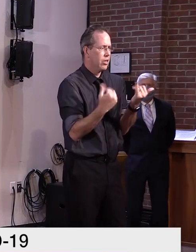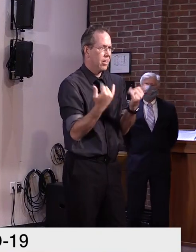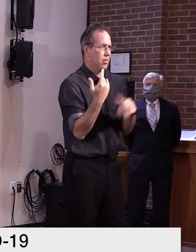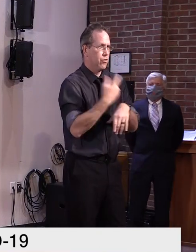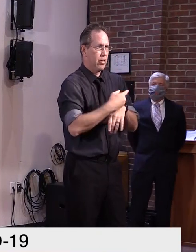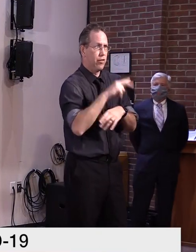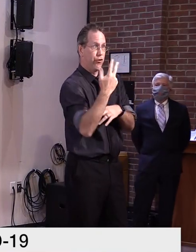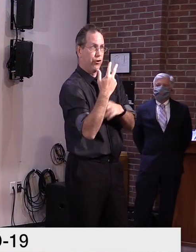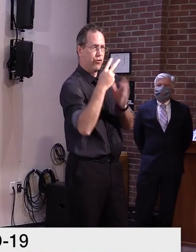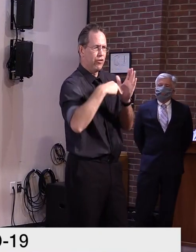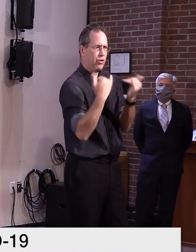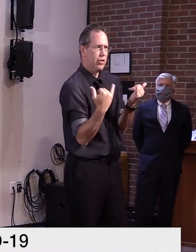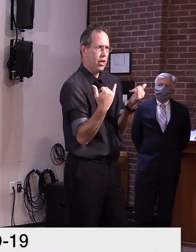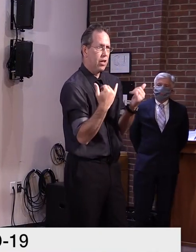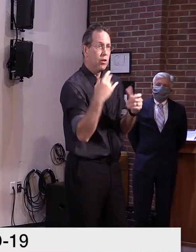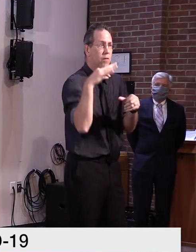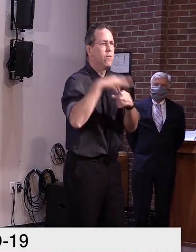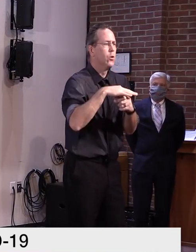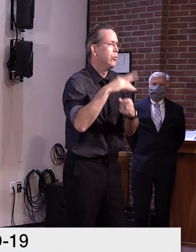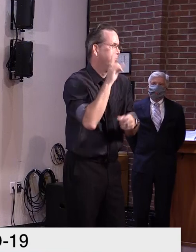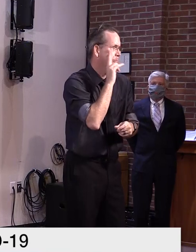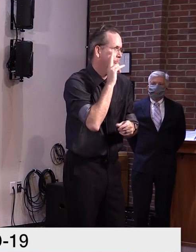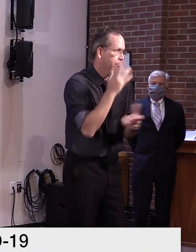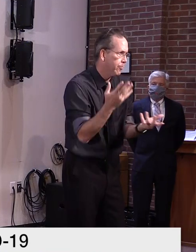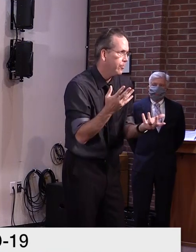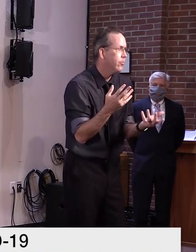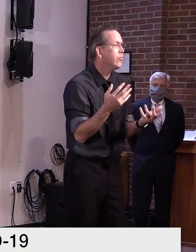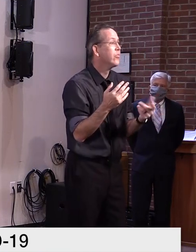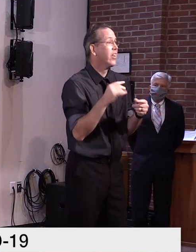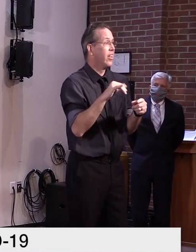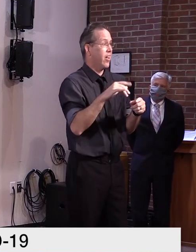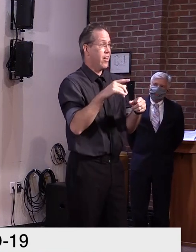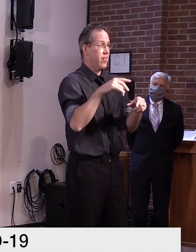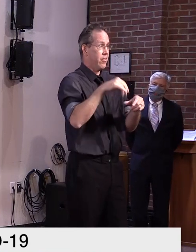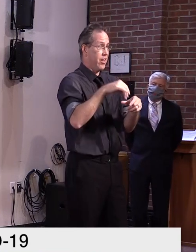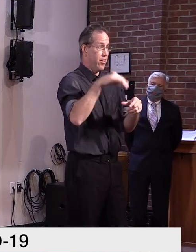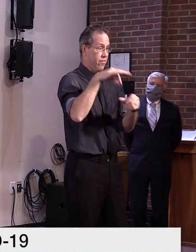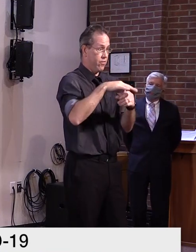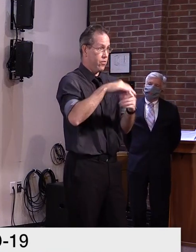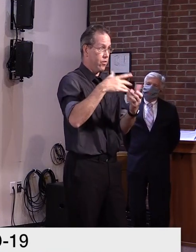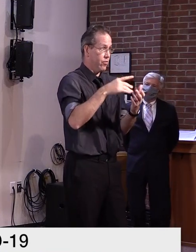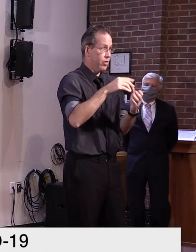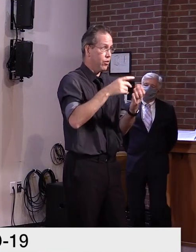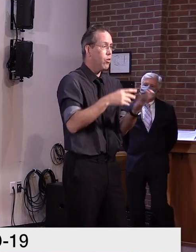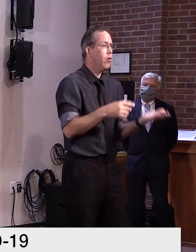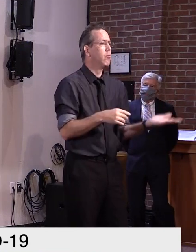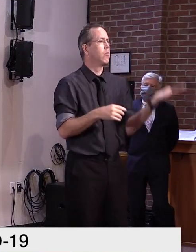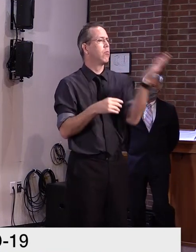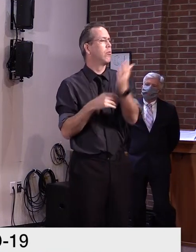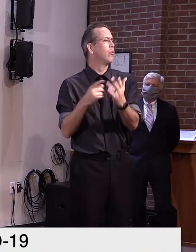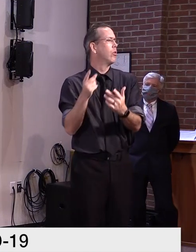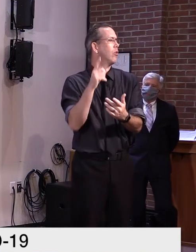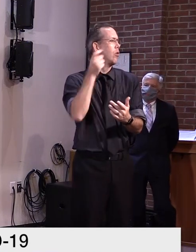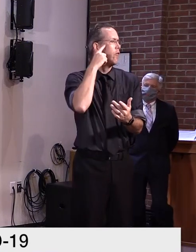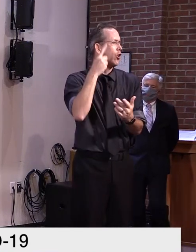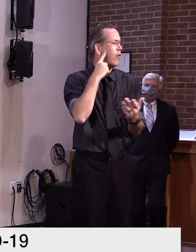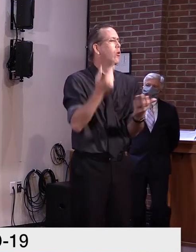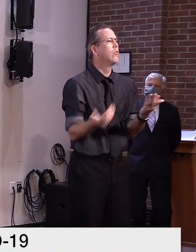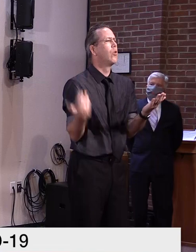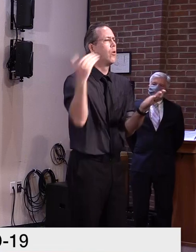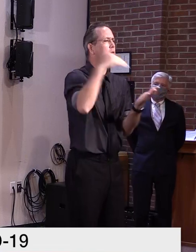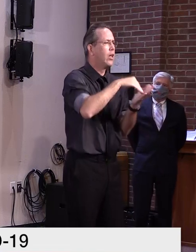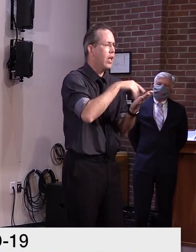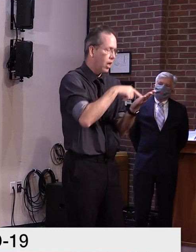uh, that, uh, their version of the bill gets sent to the Senate and it starts over again. So the Senate appropriations committee will do their work,